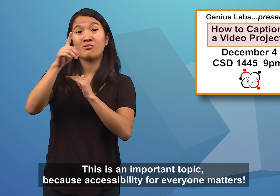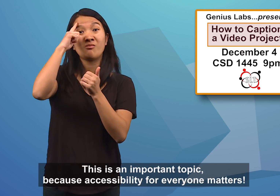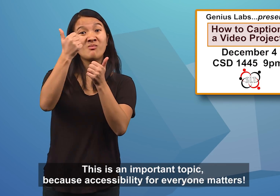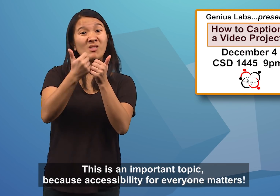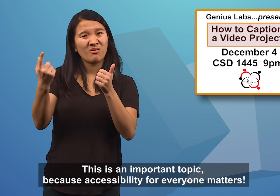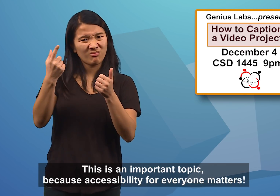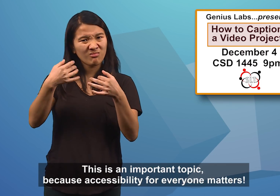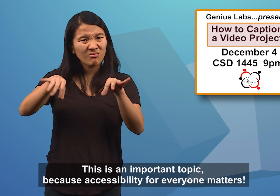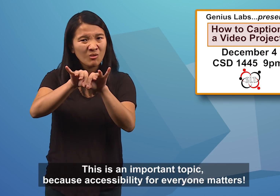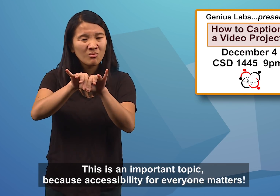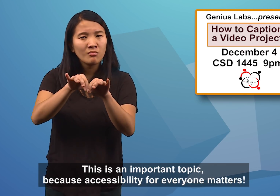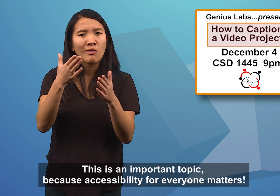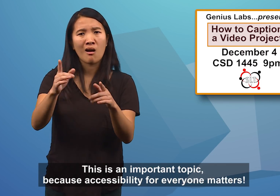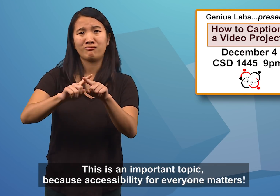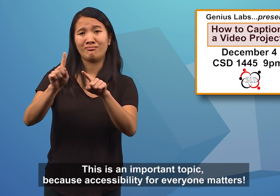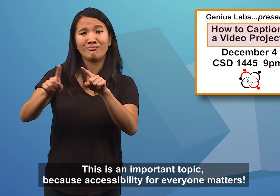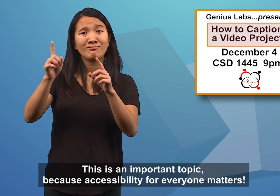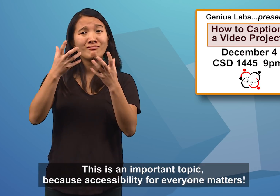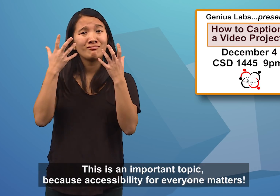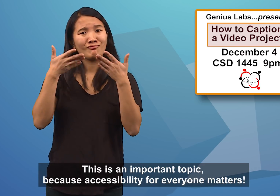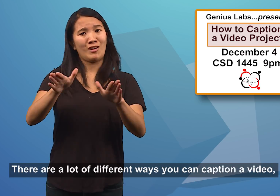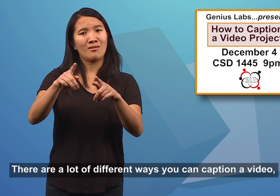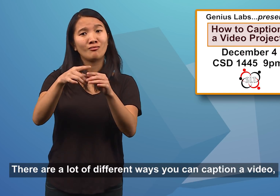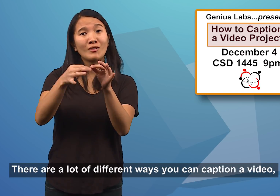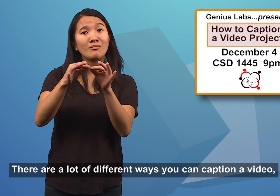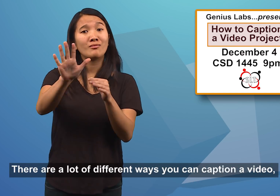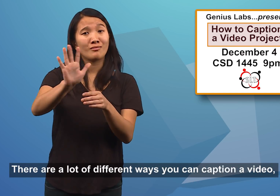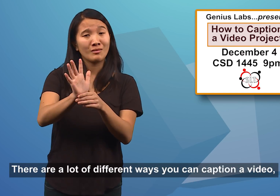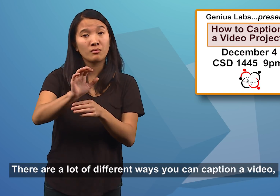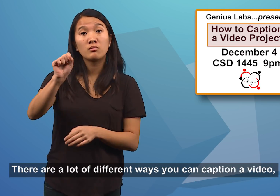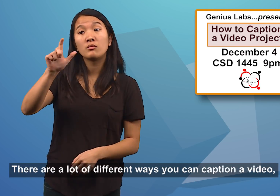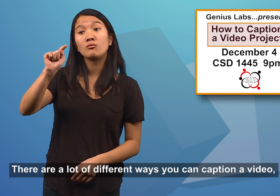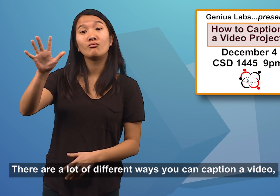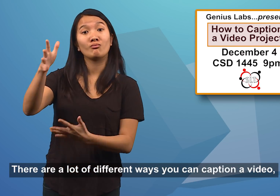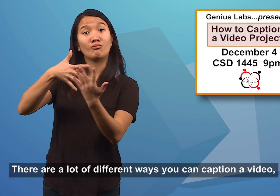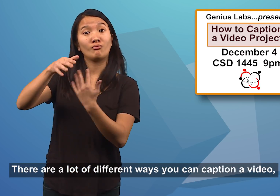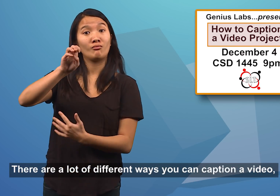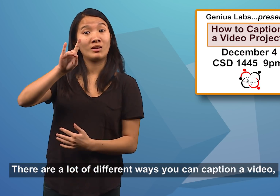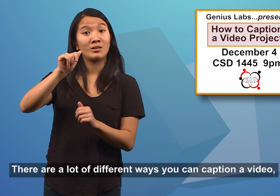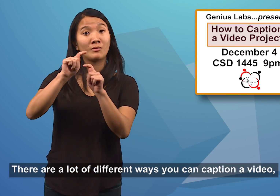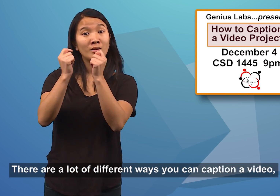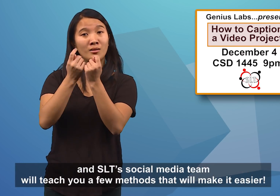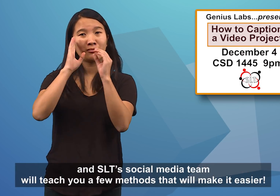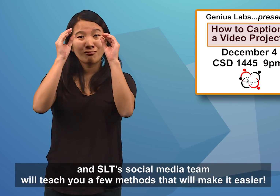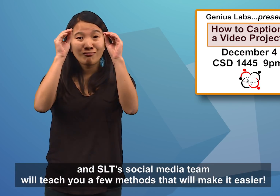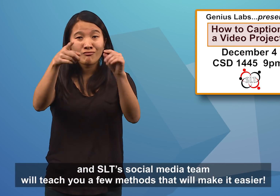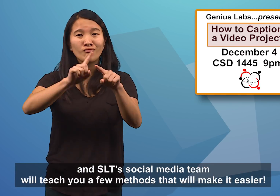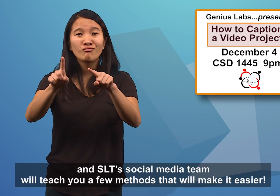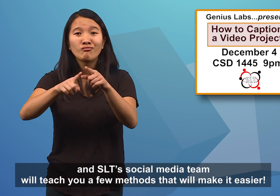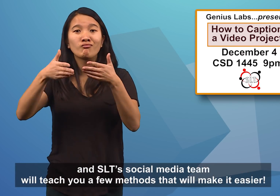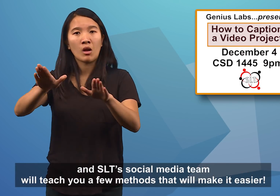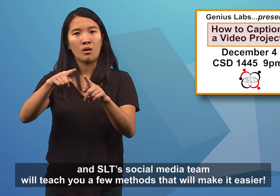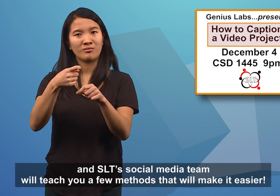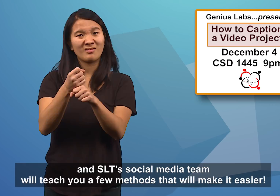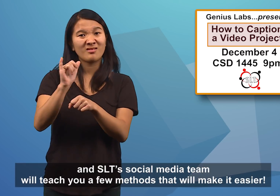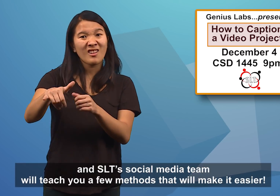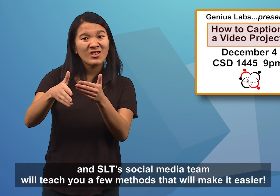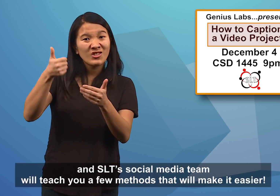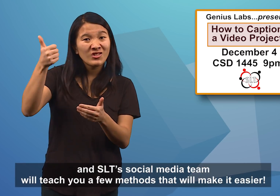because accessibility for everyone matters. There are a lot of different ways you can caption a video, and SLT's social media team will teach